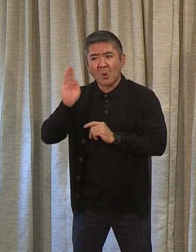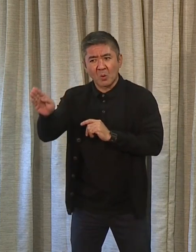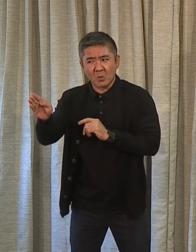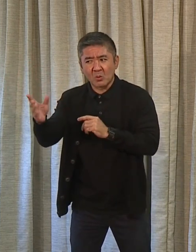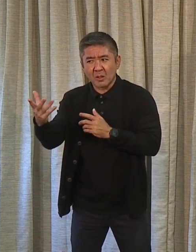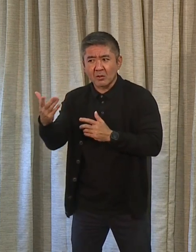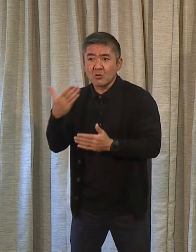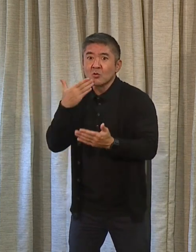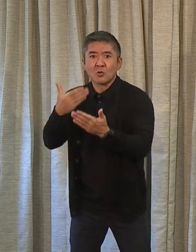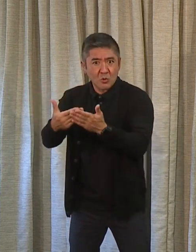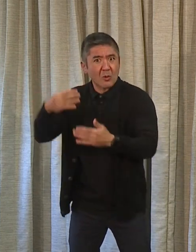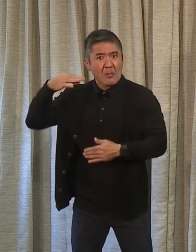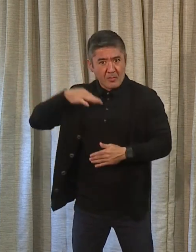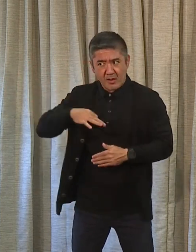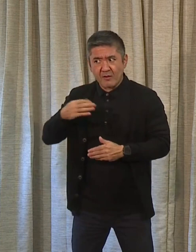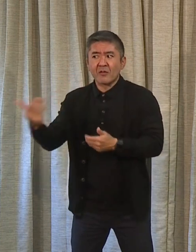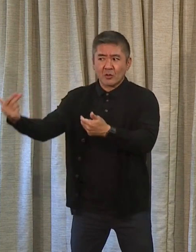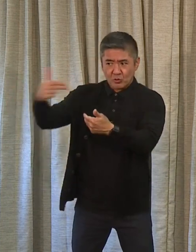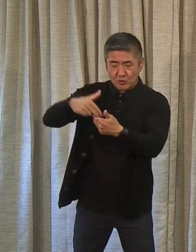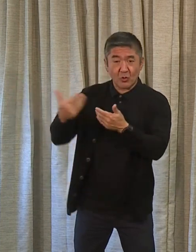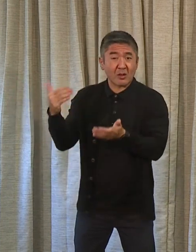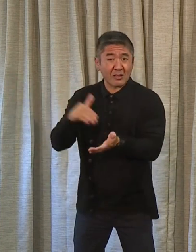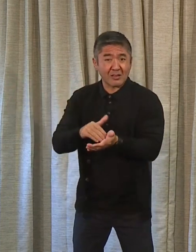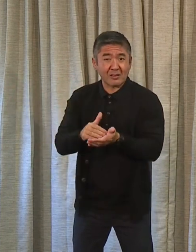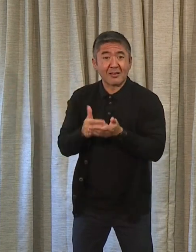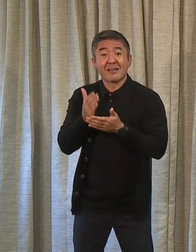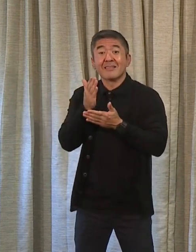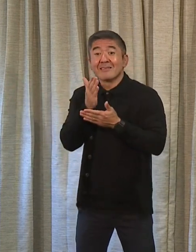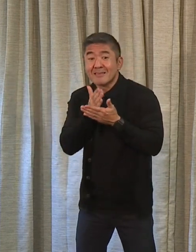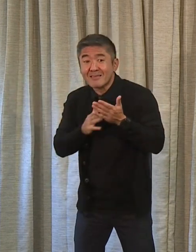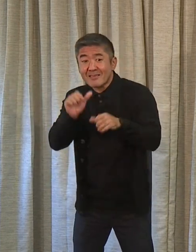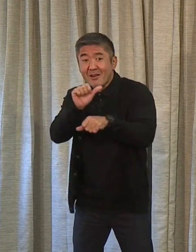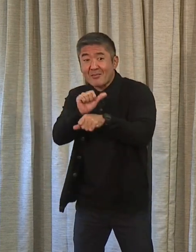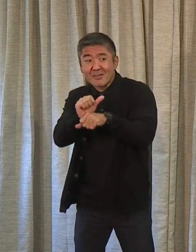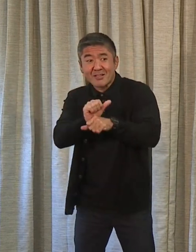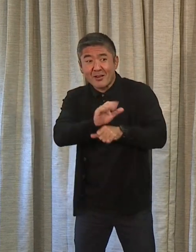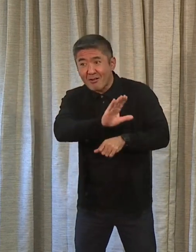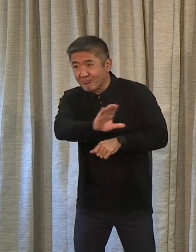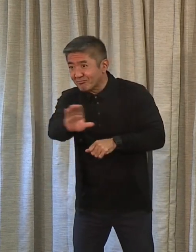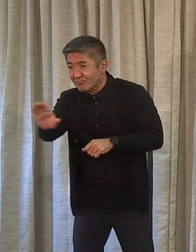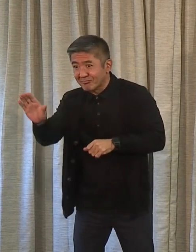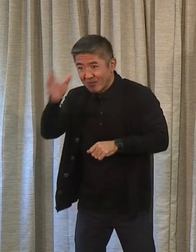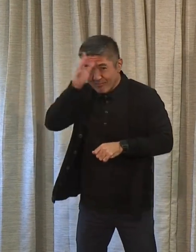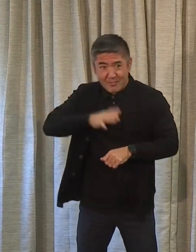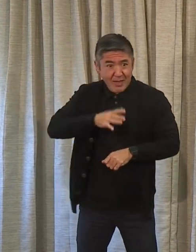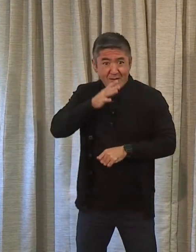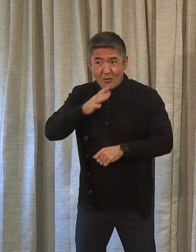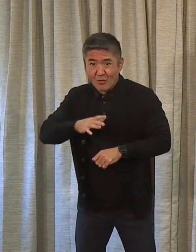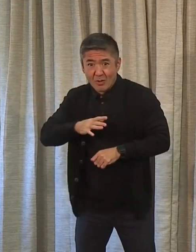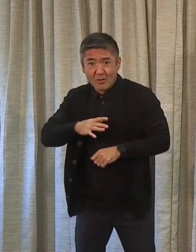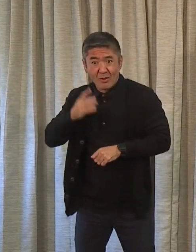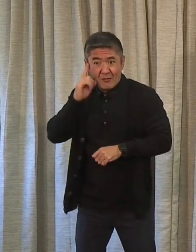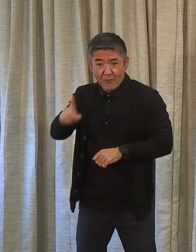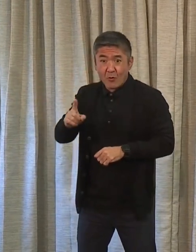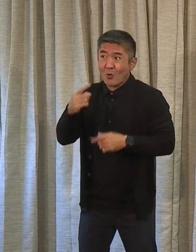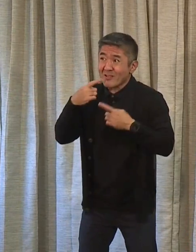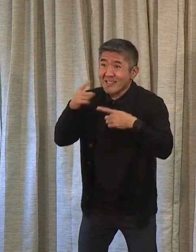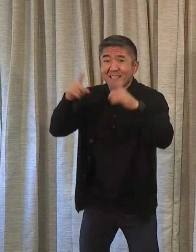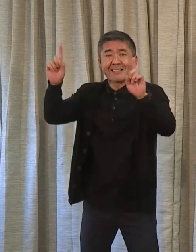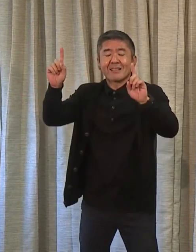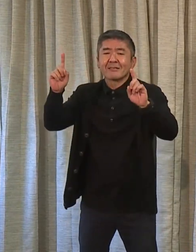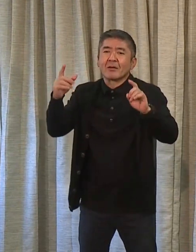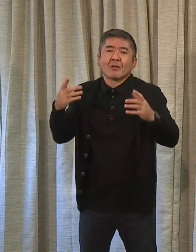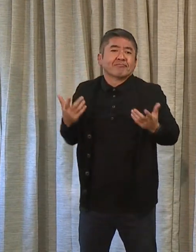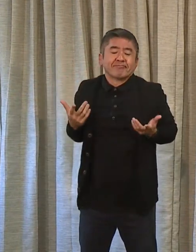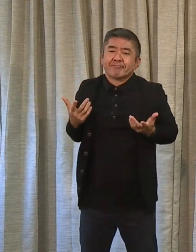contribution because some of what is being asked of the men and women in this room right now, candidly speaking, if we're going to actually do that, we cannot